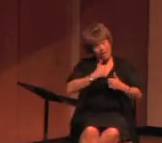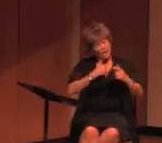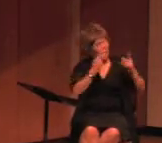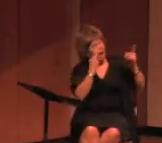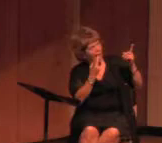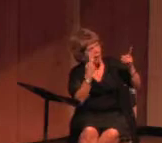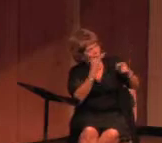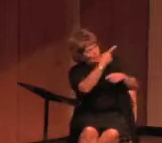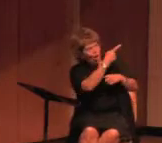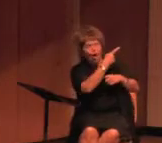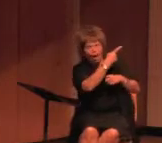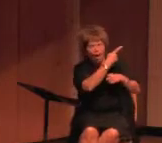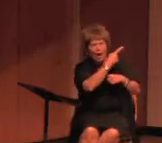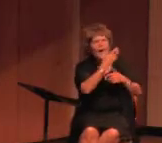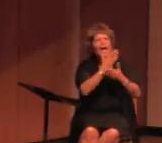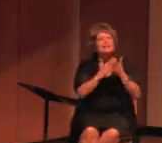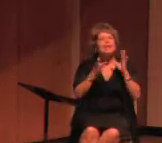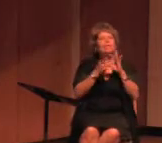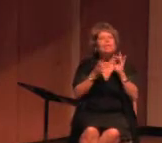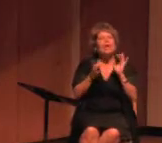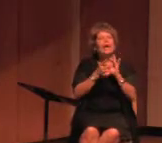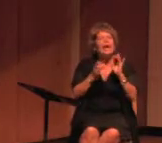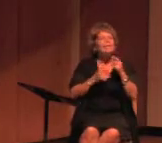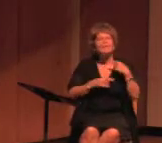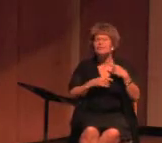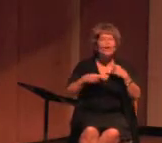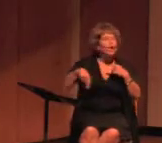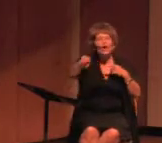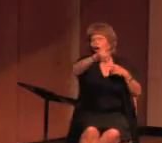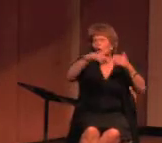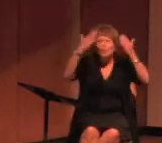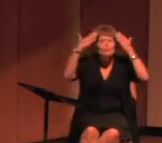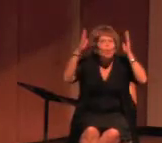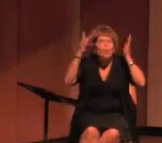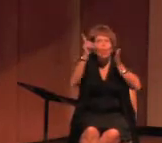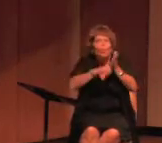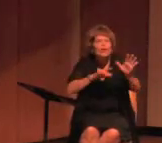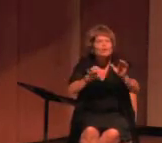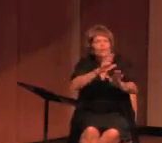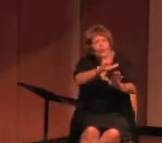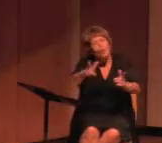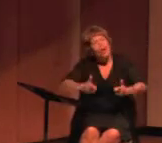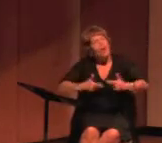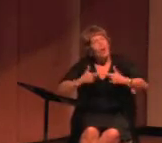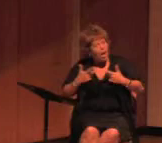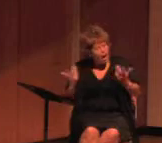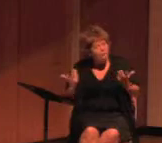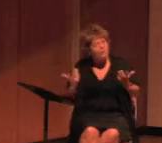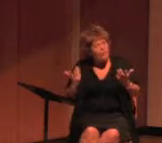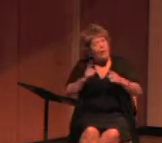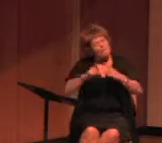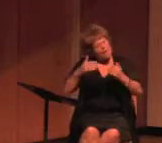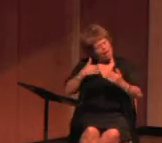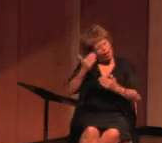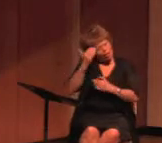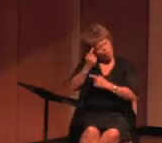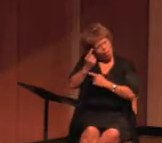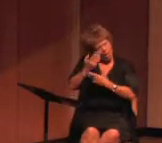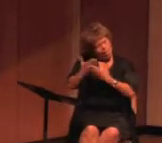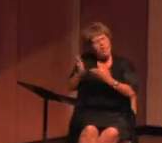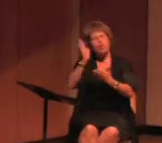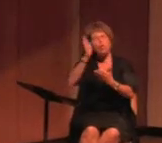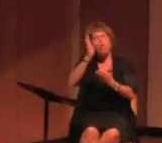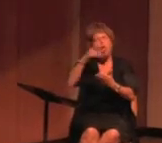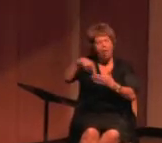saw it by some of the comments I read up there. You do not know what you are going to do with your lives. But I know one thing that you will do.